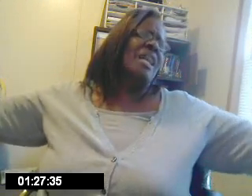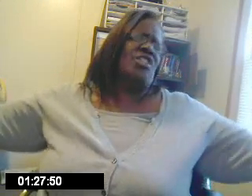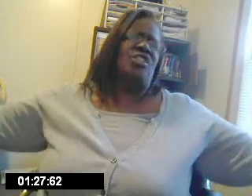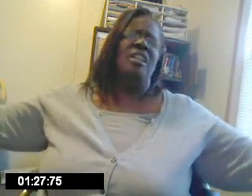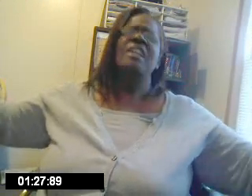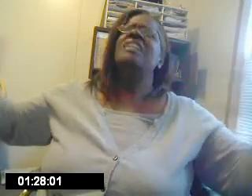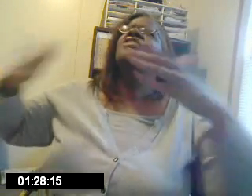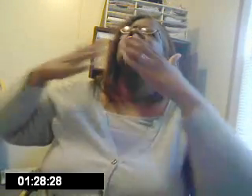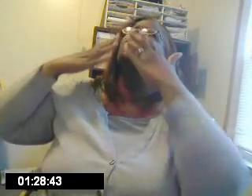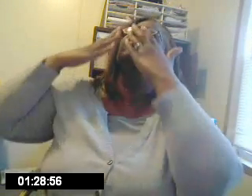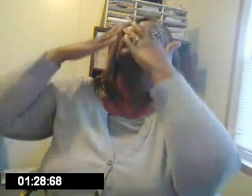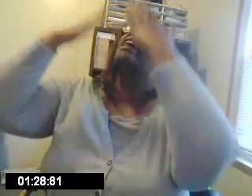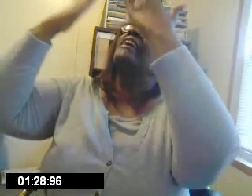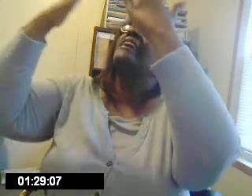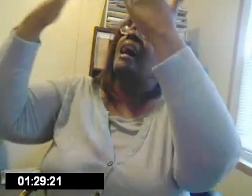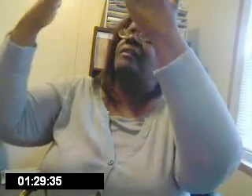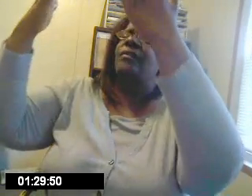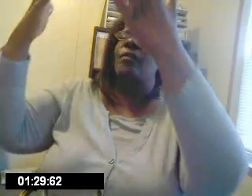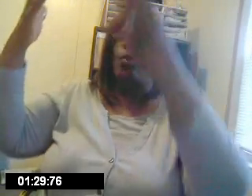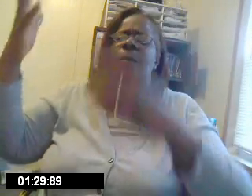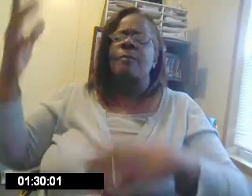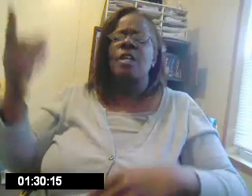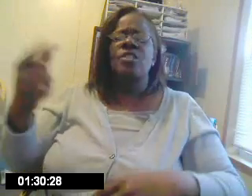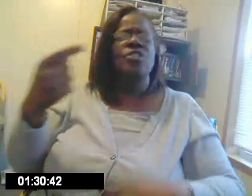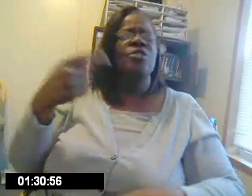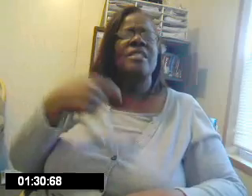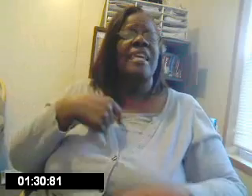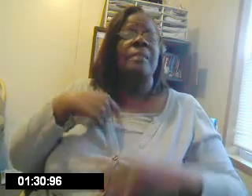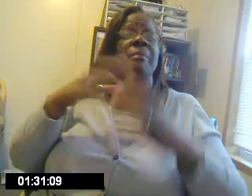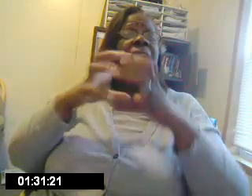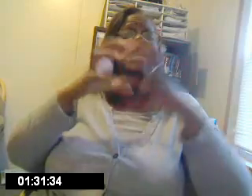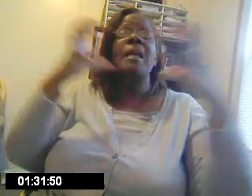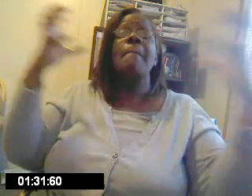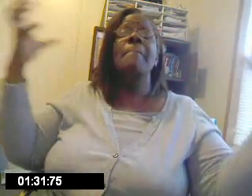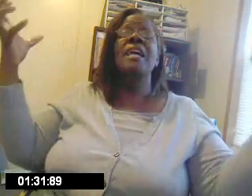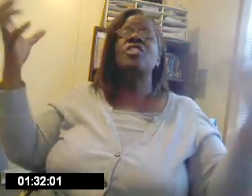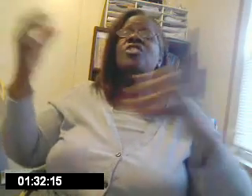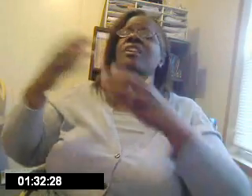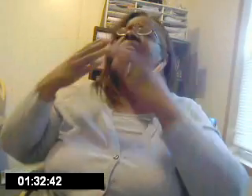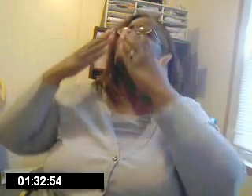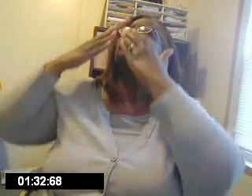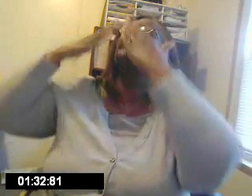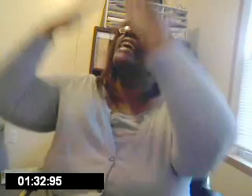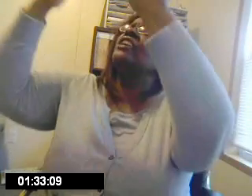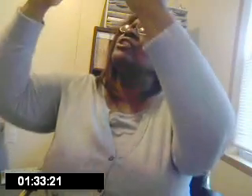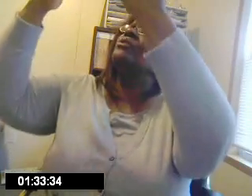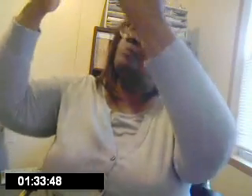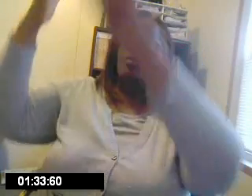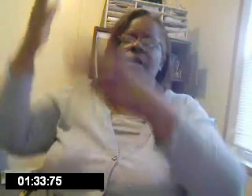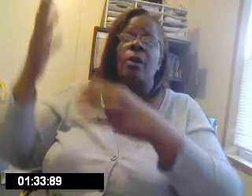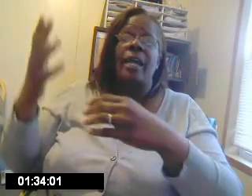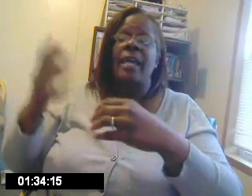to thank God for. So, you're saying me, much, thank you. Okay.